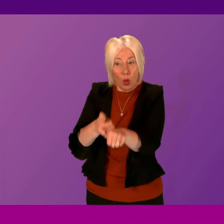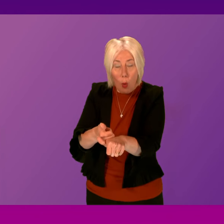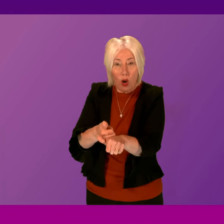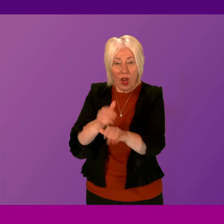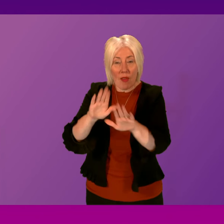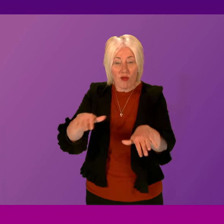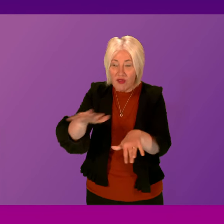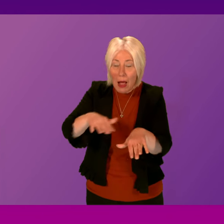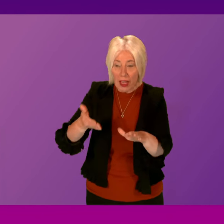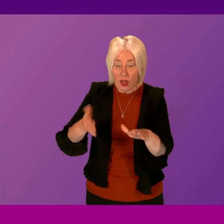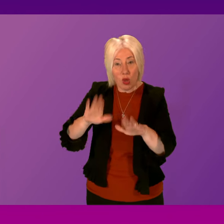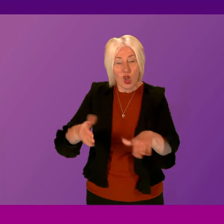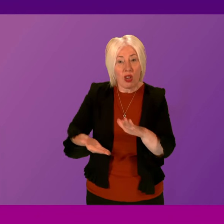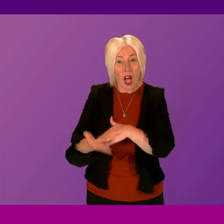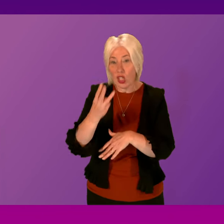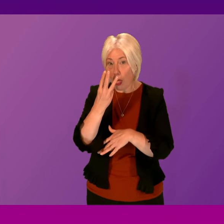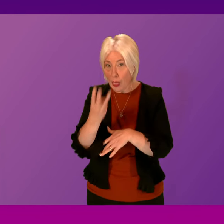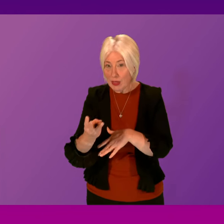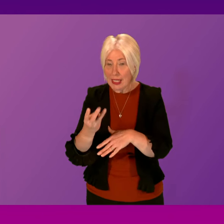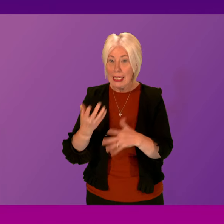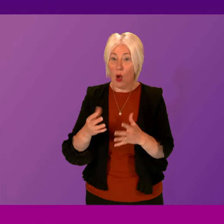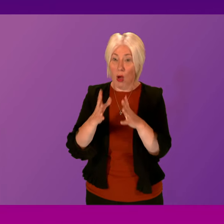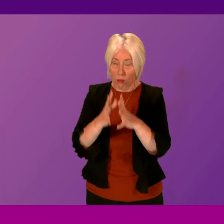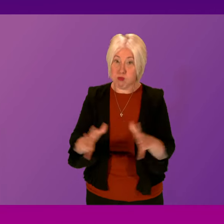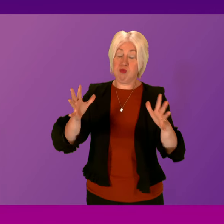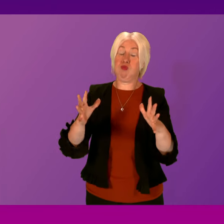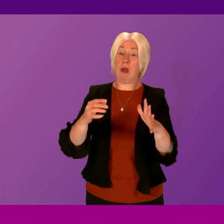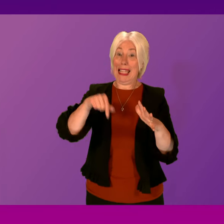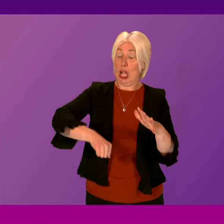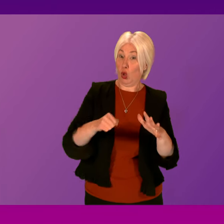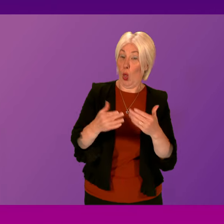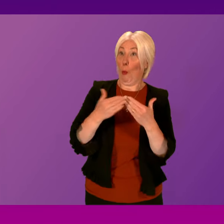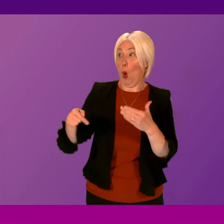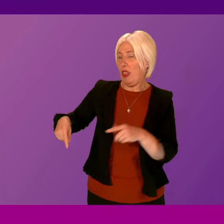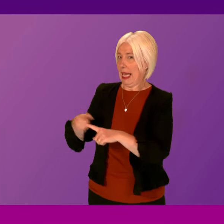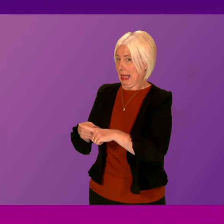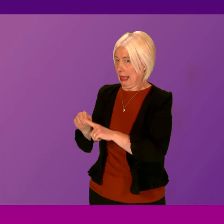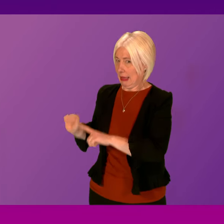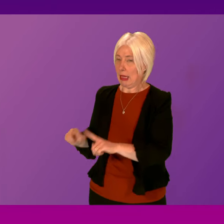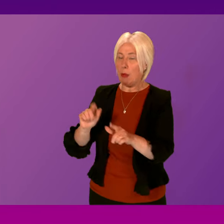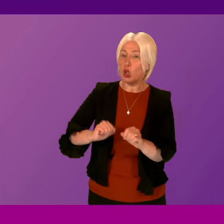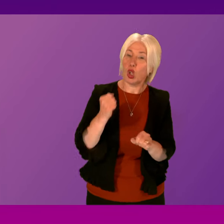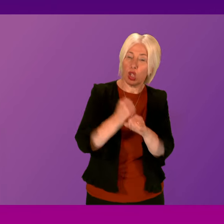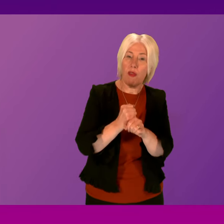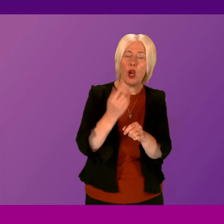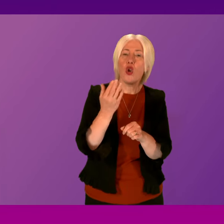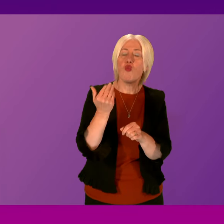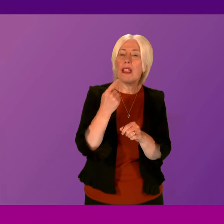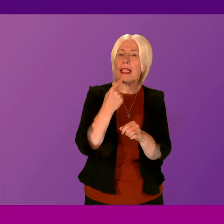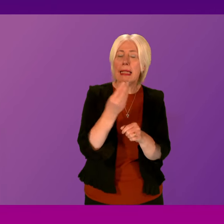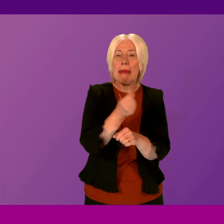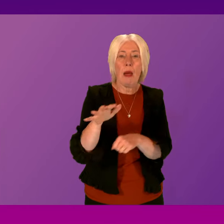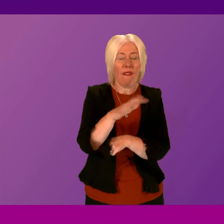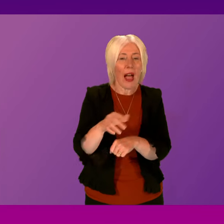three and is more generous and has a higher uptake than its equivalent scheme in England. However, the Scottish Government recently reported that some